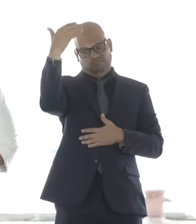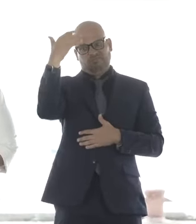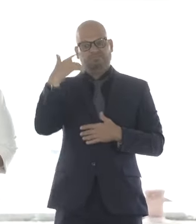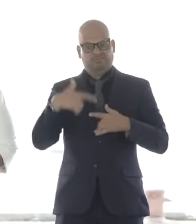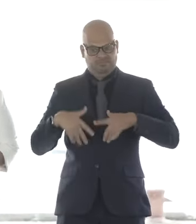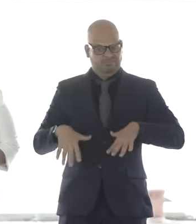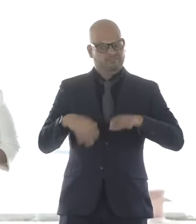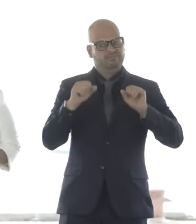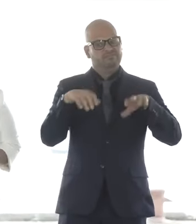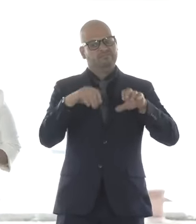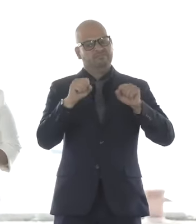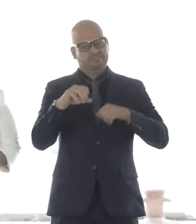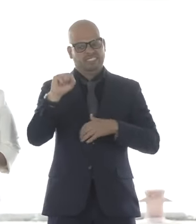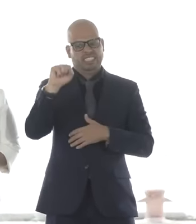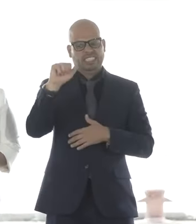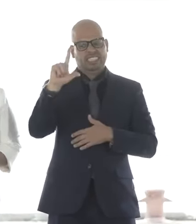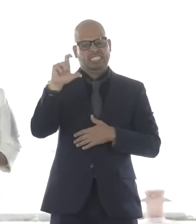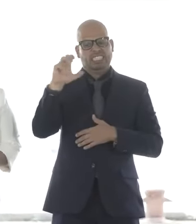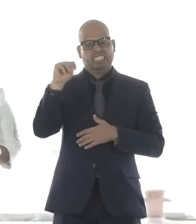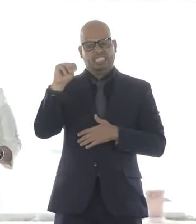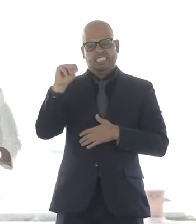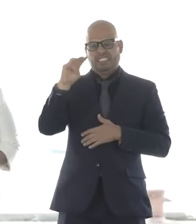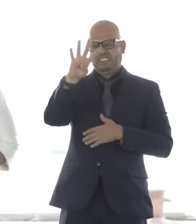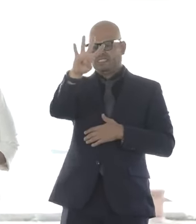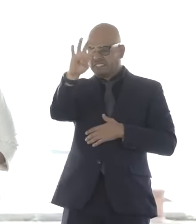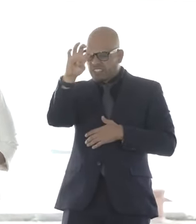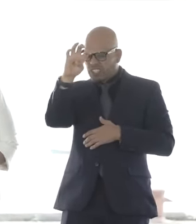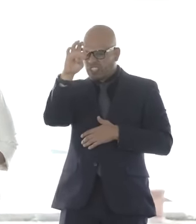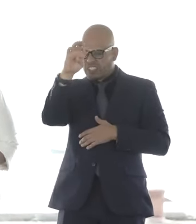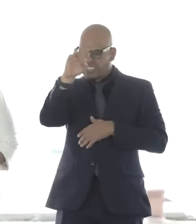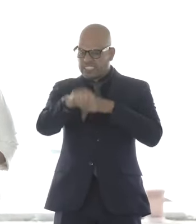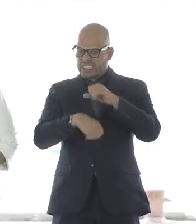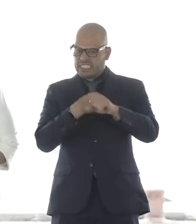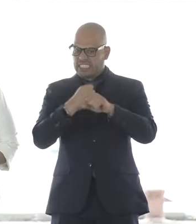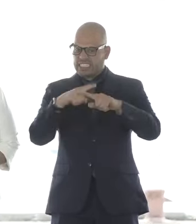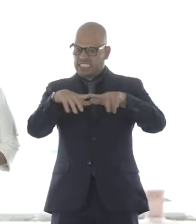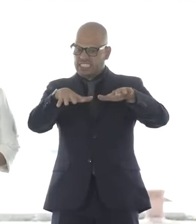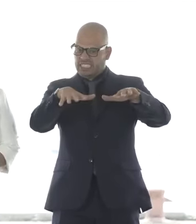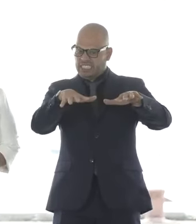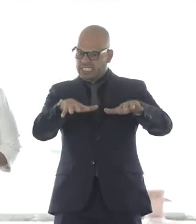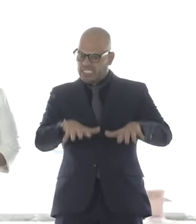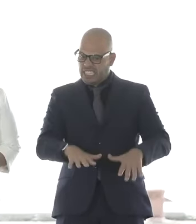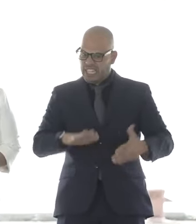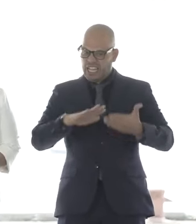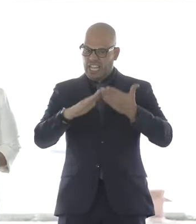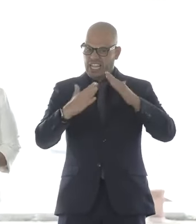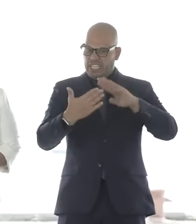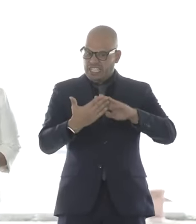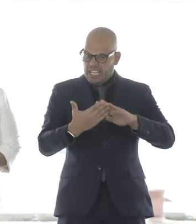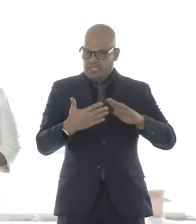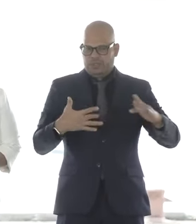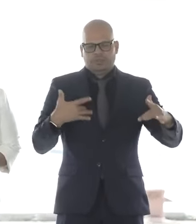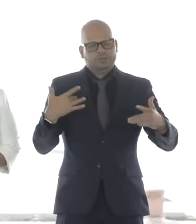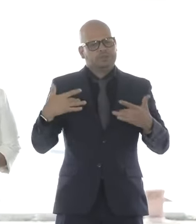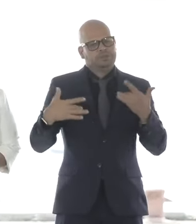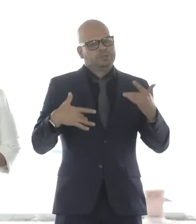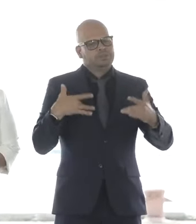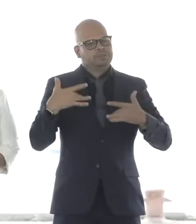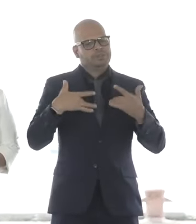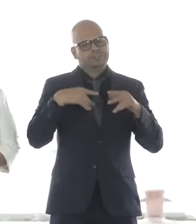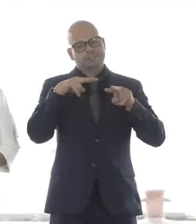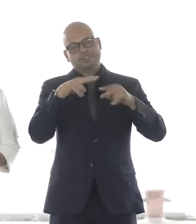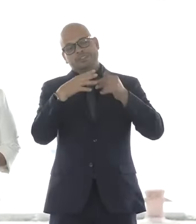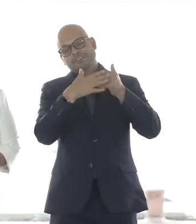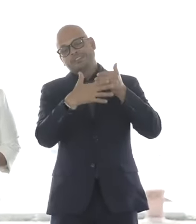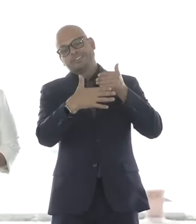of being settled. What I'm most excited about is what the next 250 years are going to mean and the work that we're